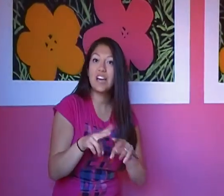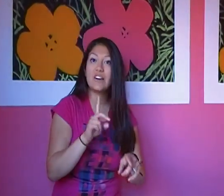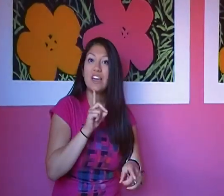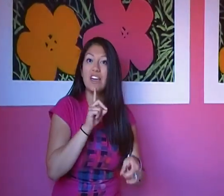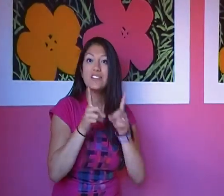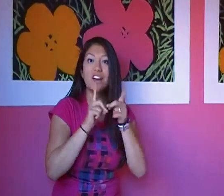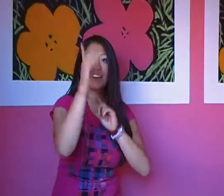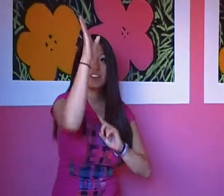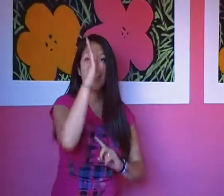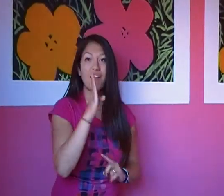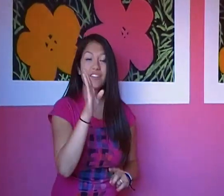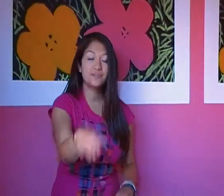down and talk to God.